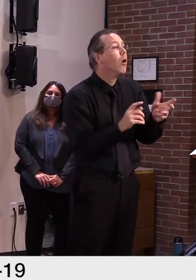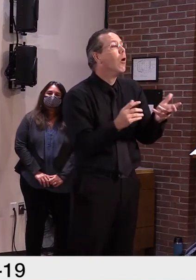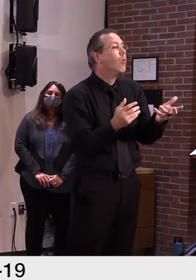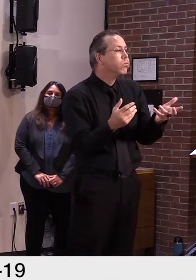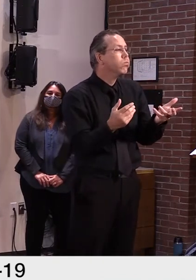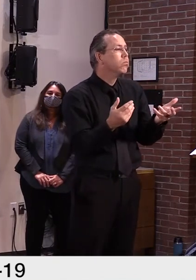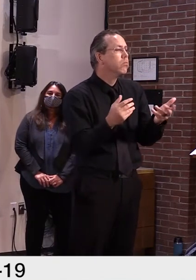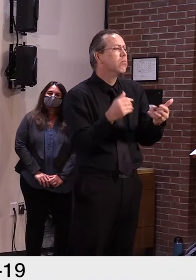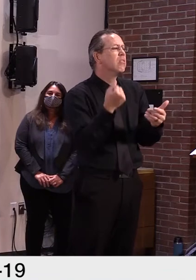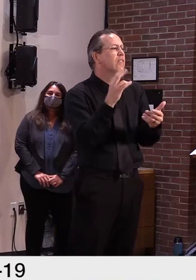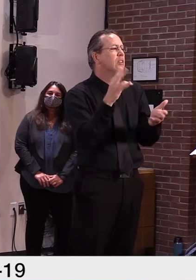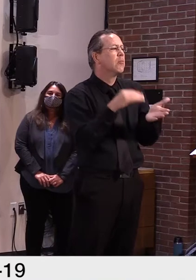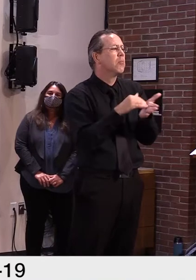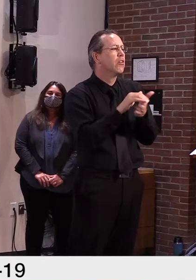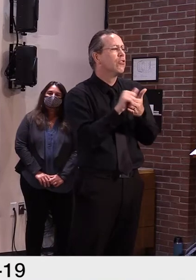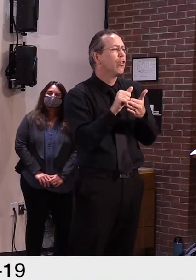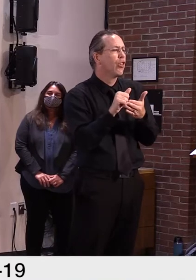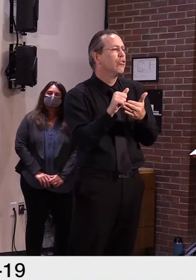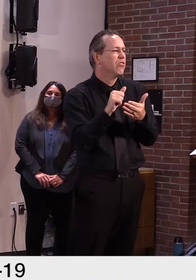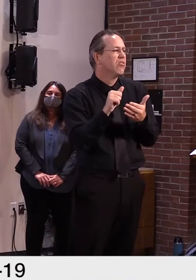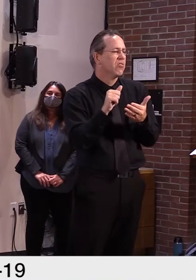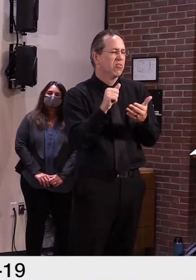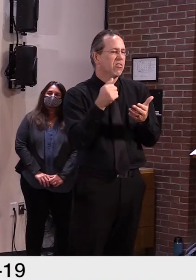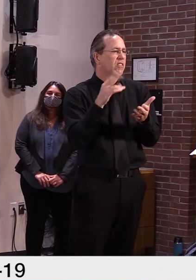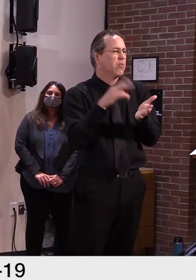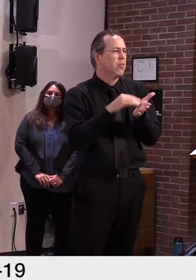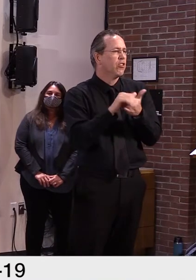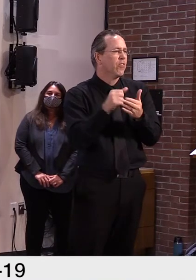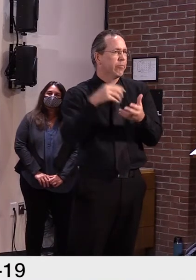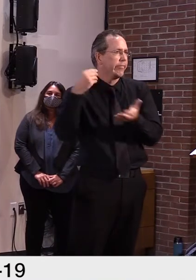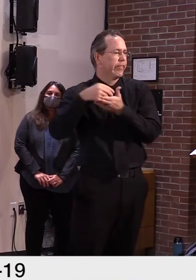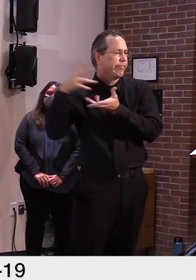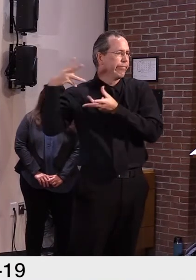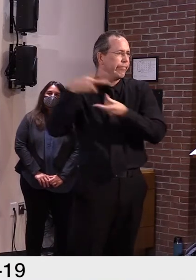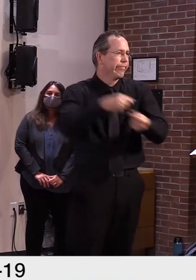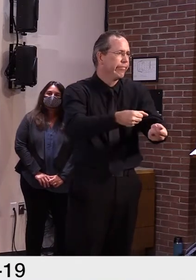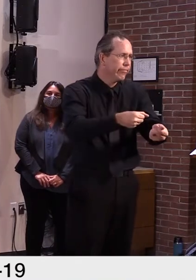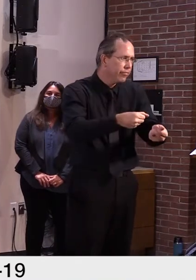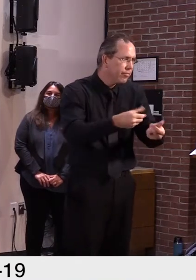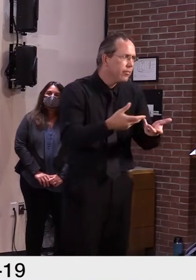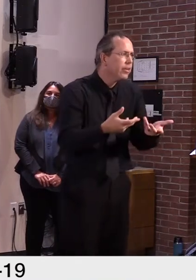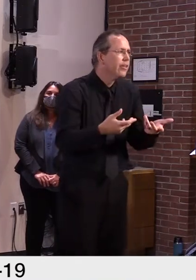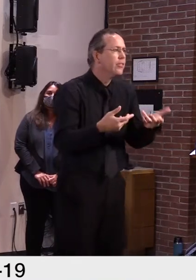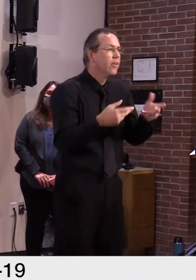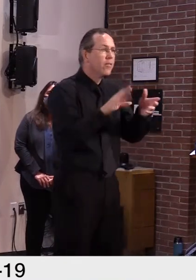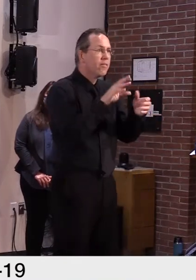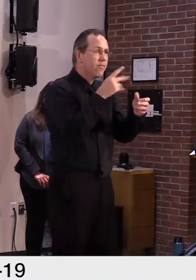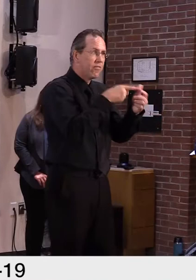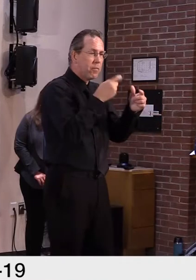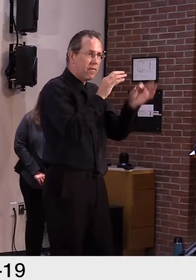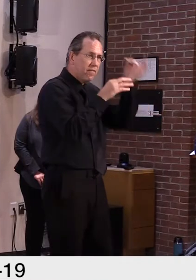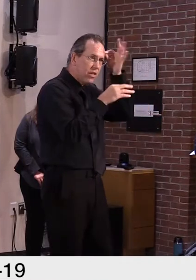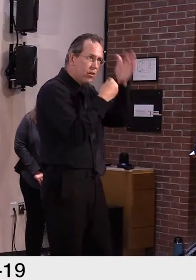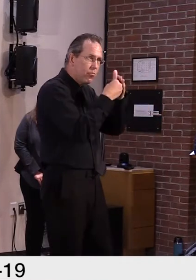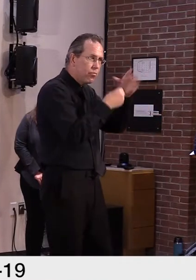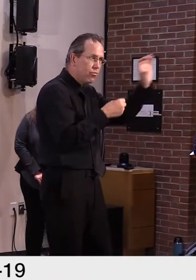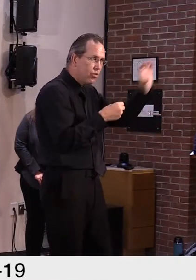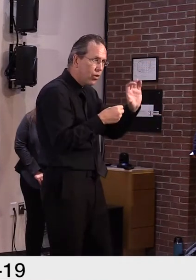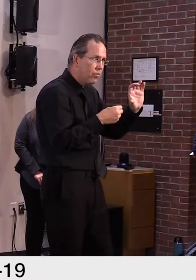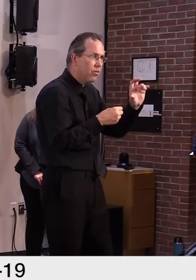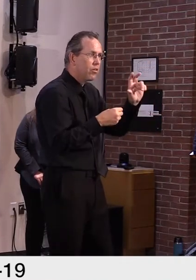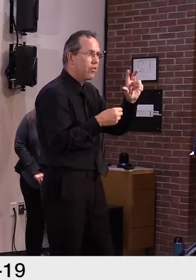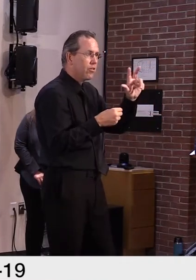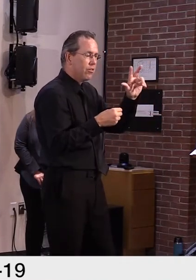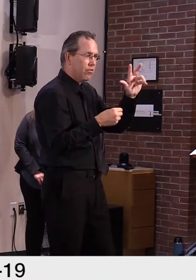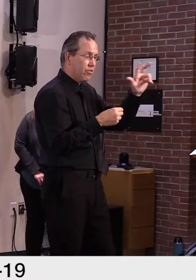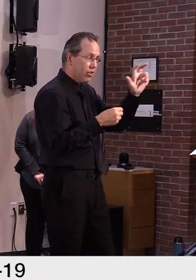correct. We don't want to mix up the difference in the federal program, which is the $300 per week